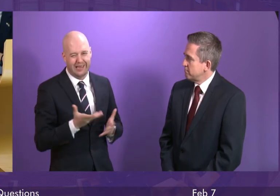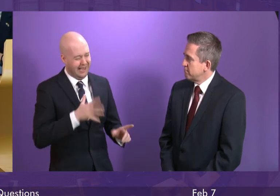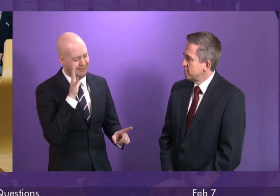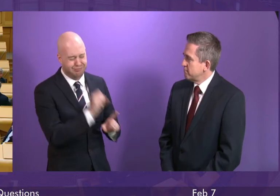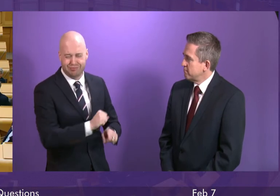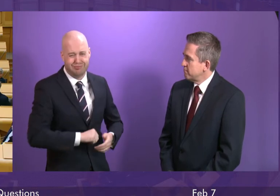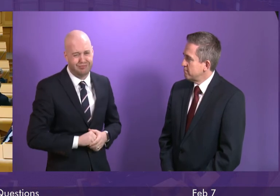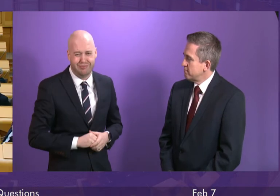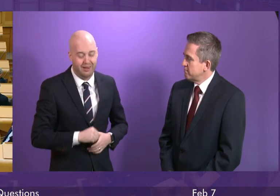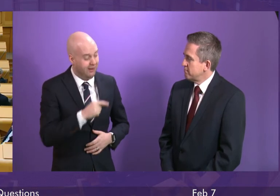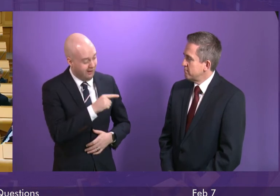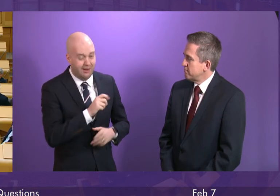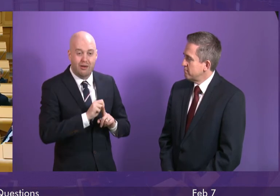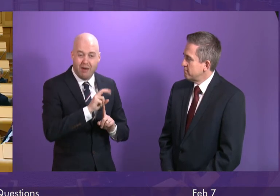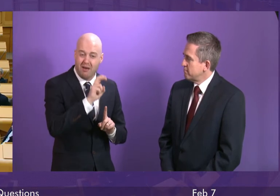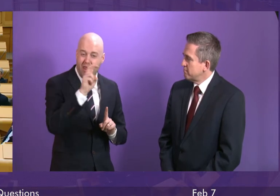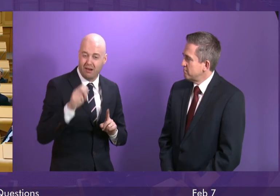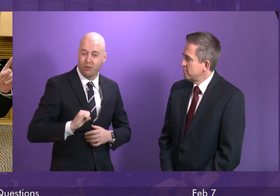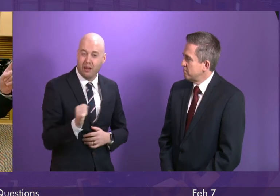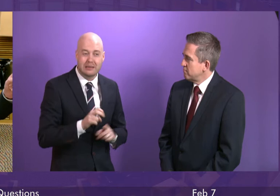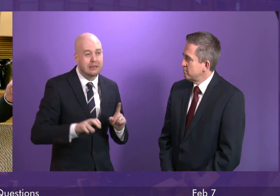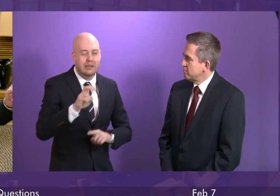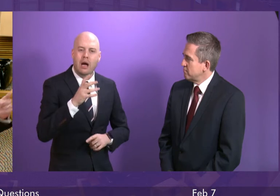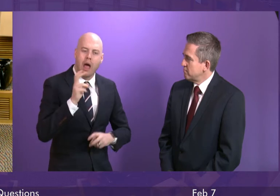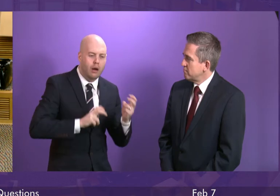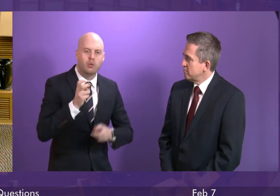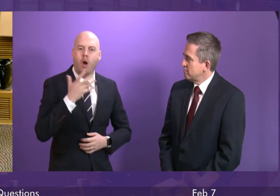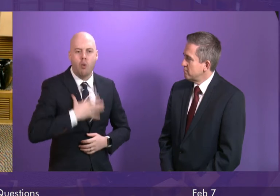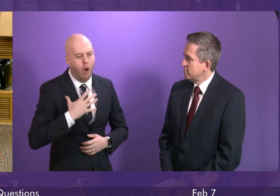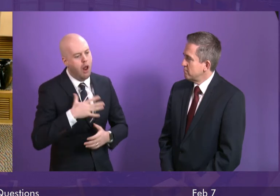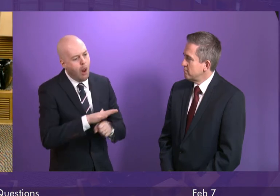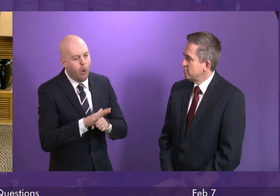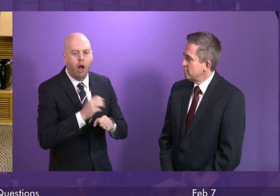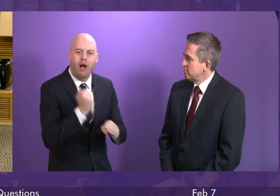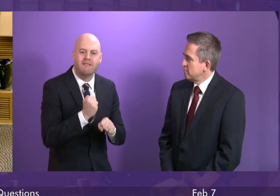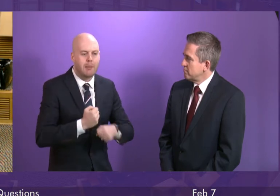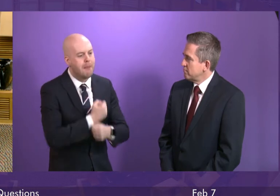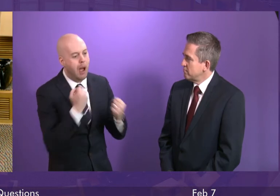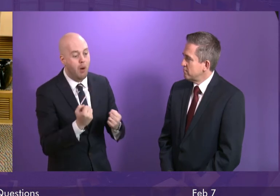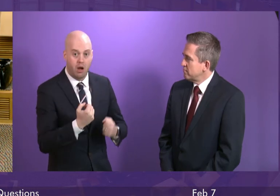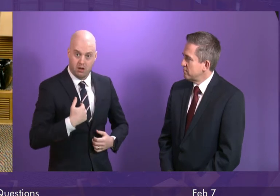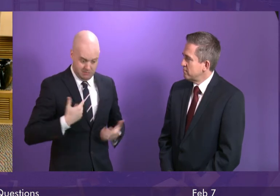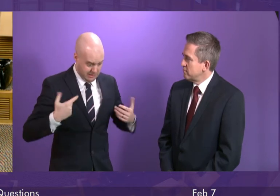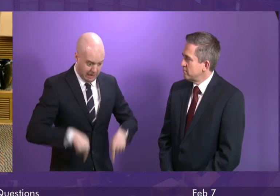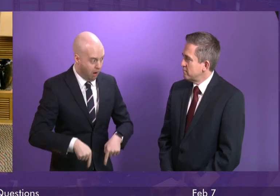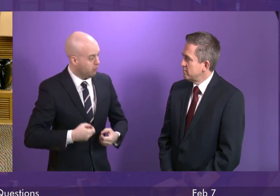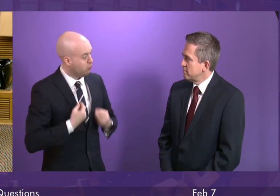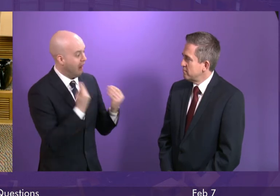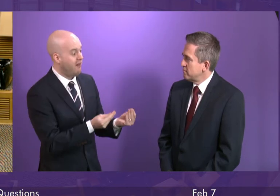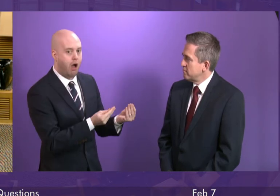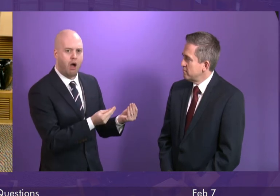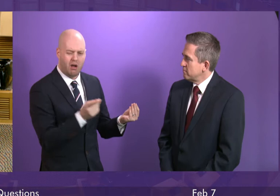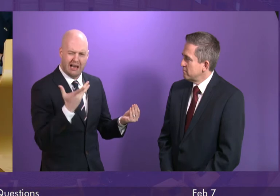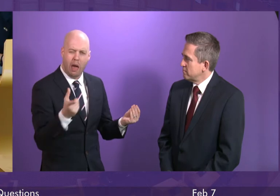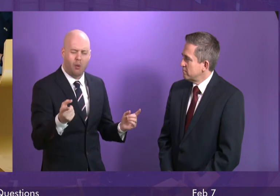He goes around the country arguing for more powers for local government. And when we deliver them, he comes here in an act of rank